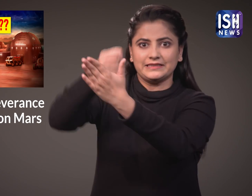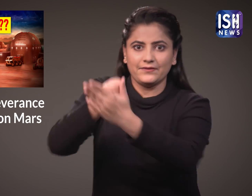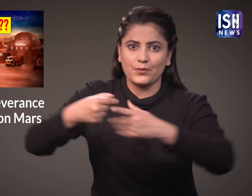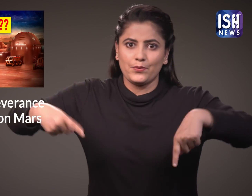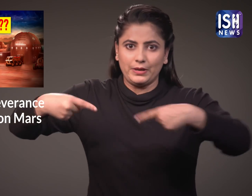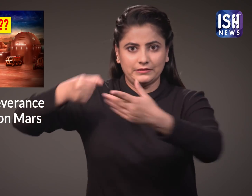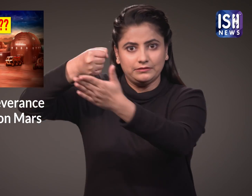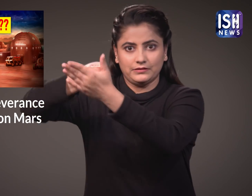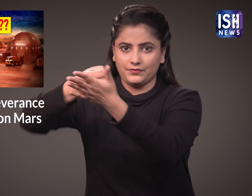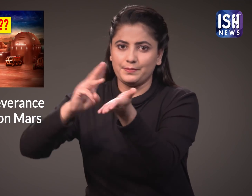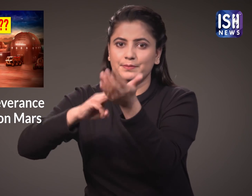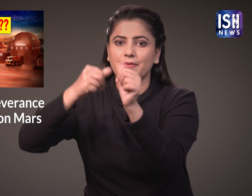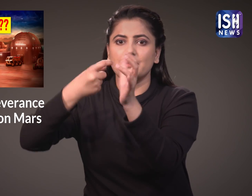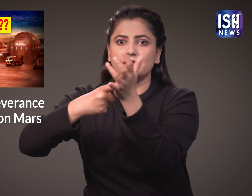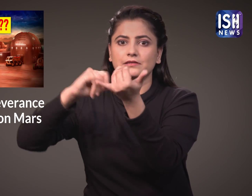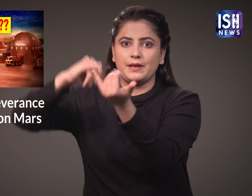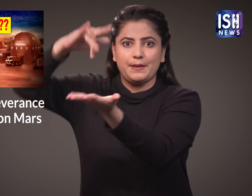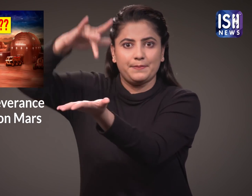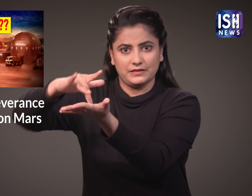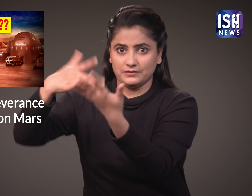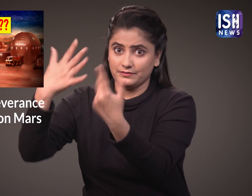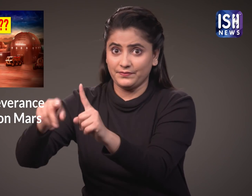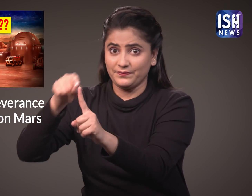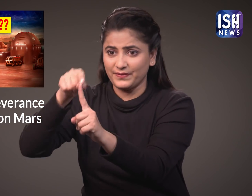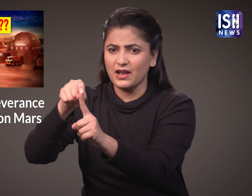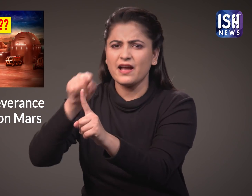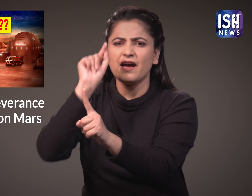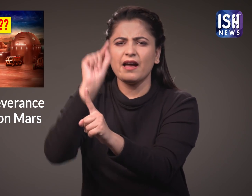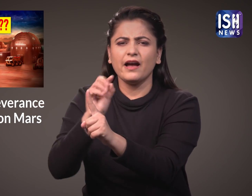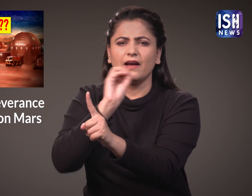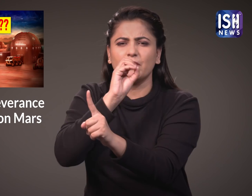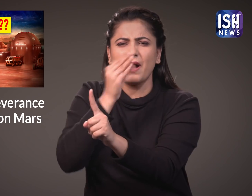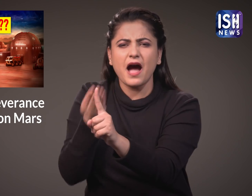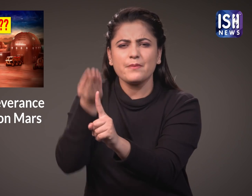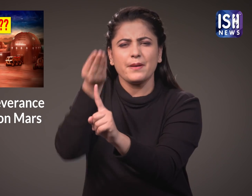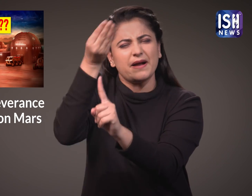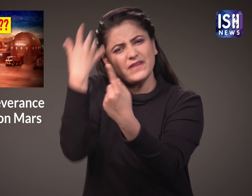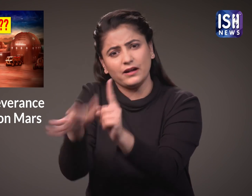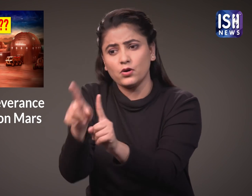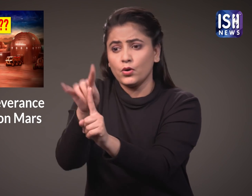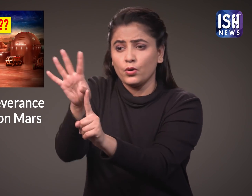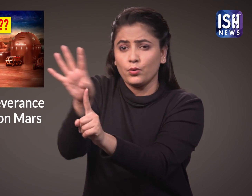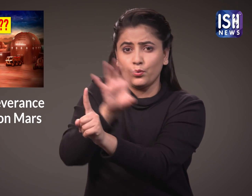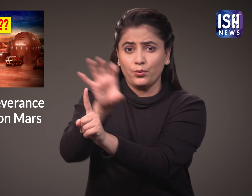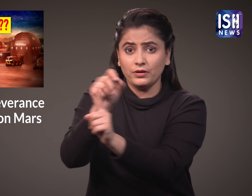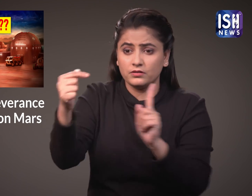Any information captured by the rover takes 11 minutes to travel from Mars to Earth.